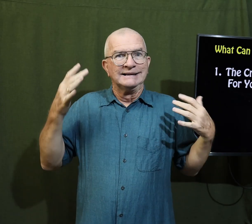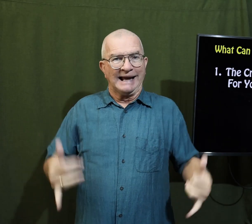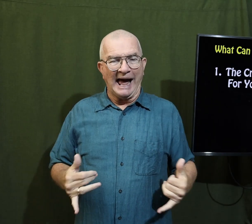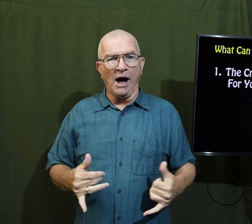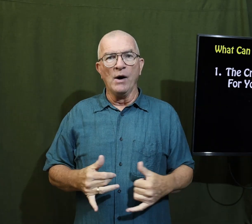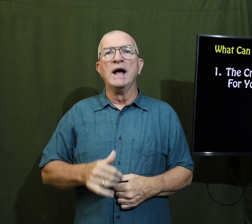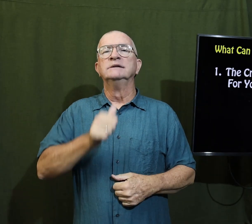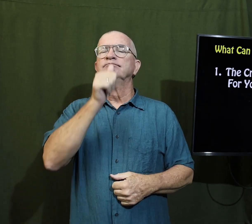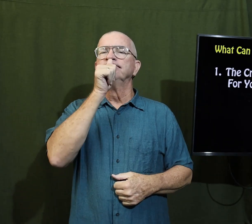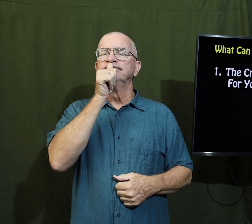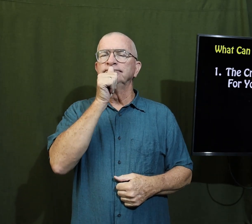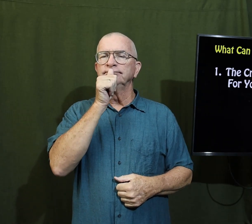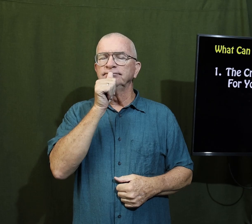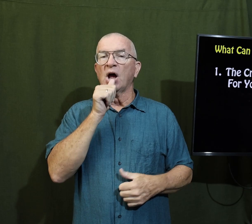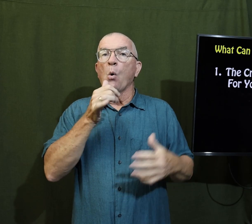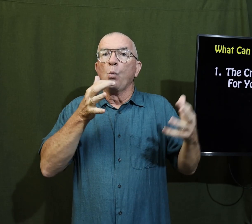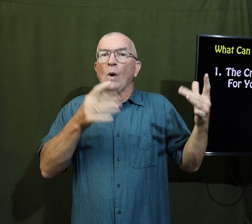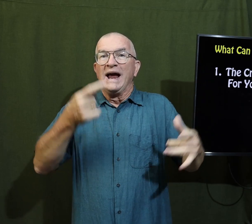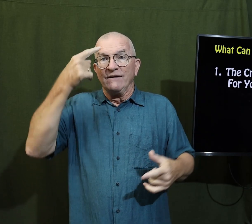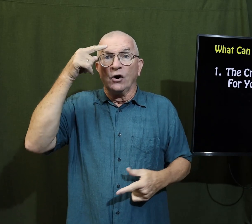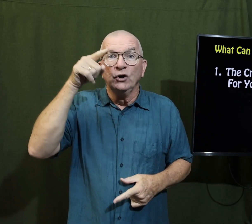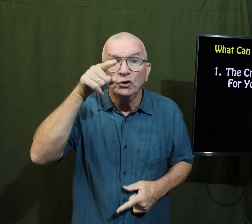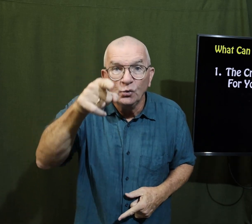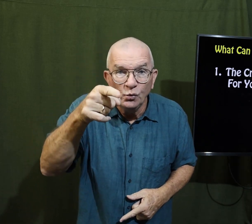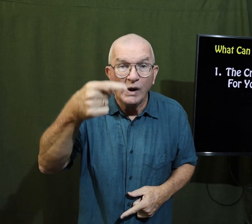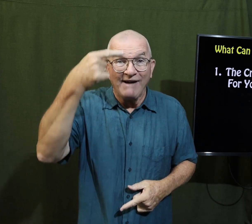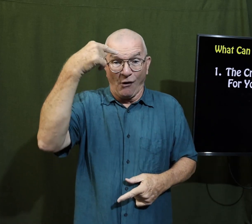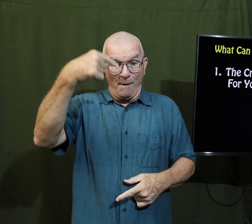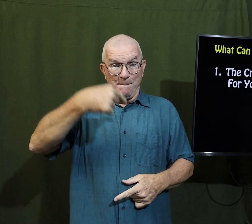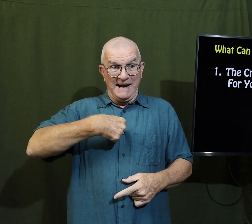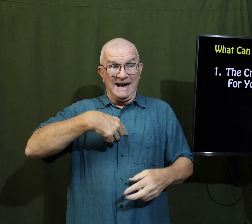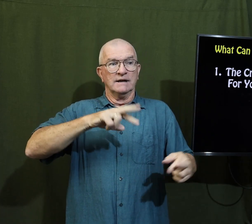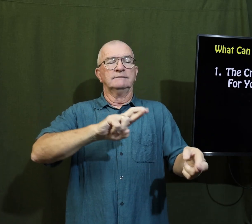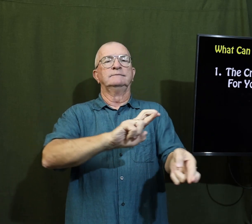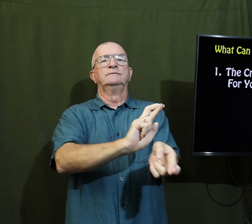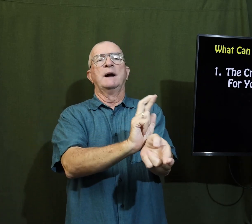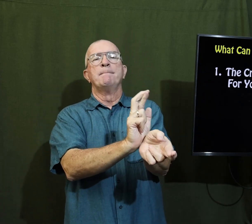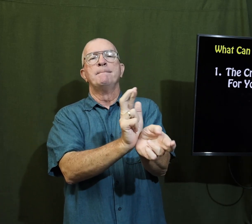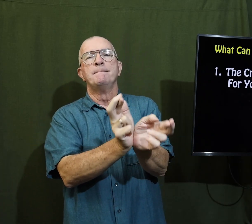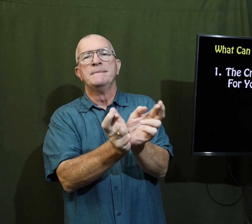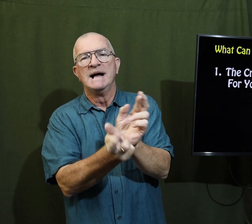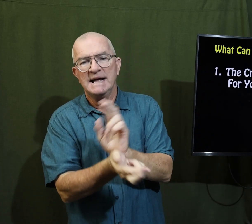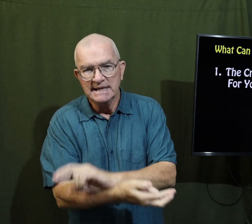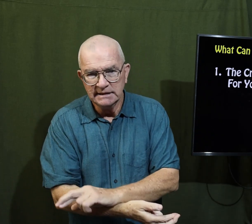God is now patiently waiting for you and for me to repent